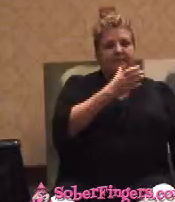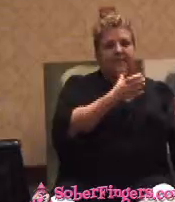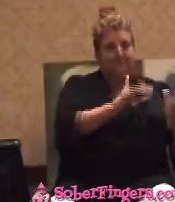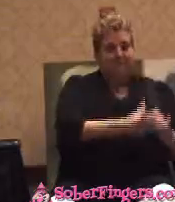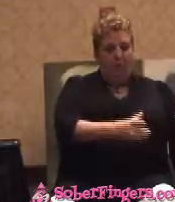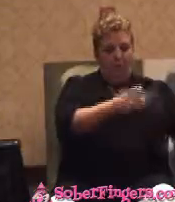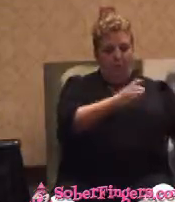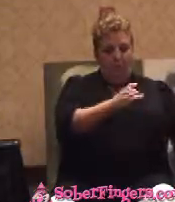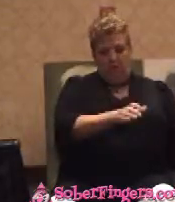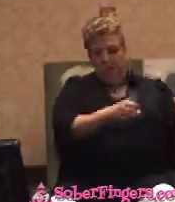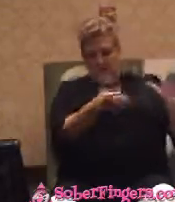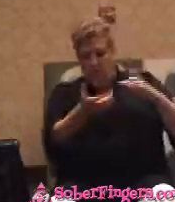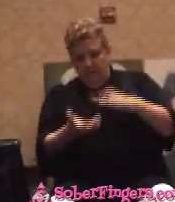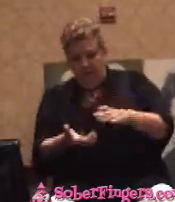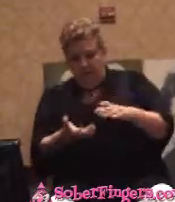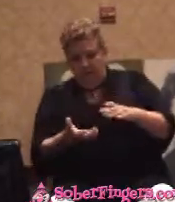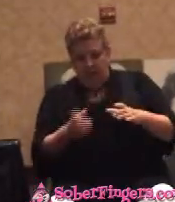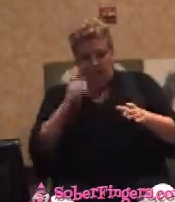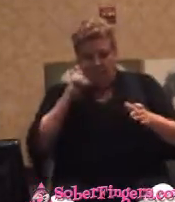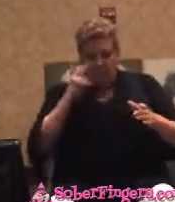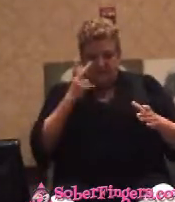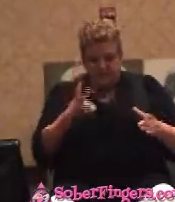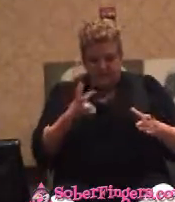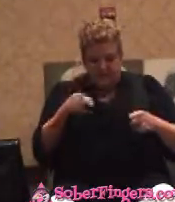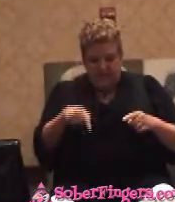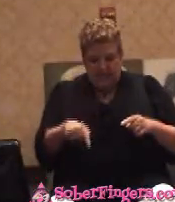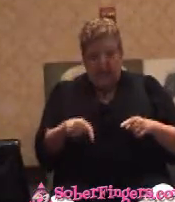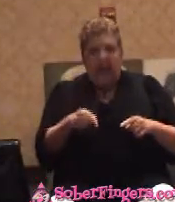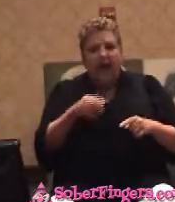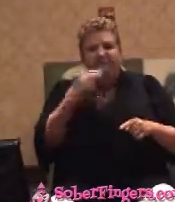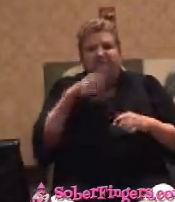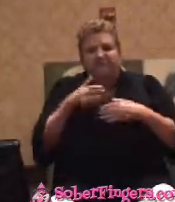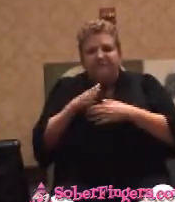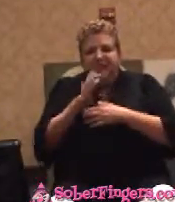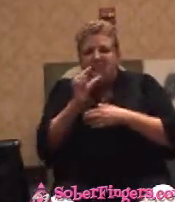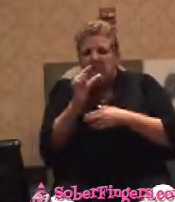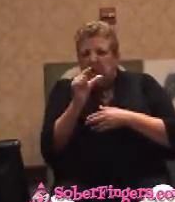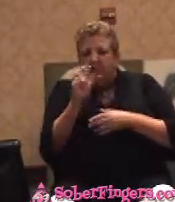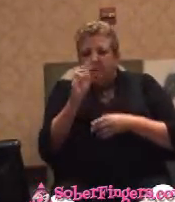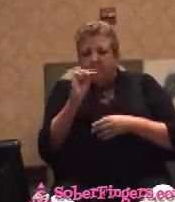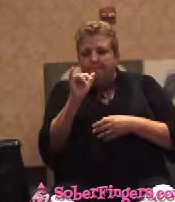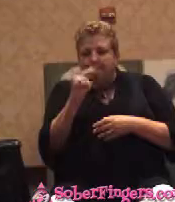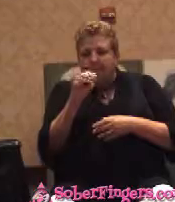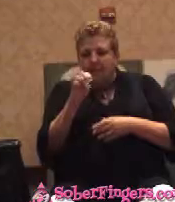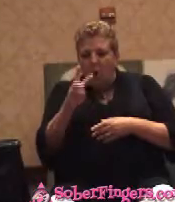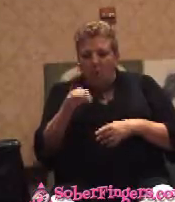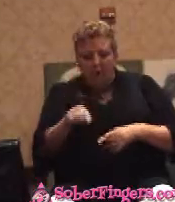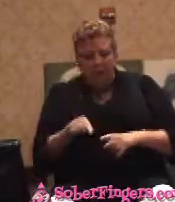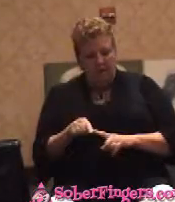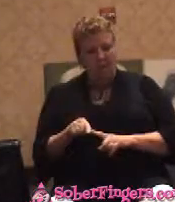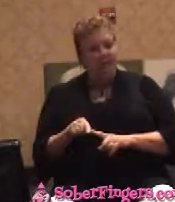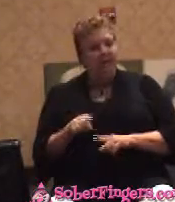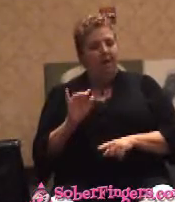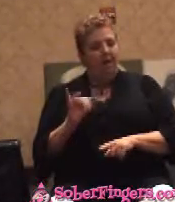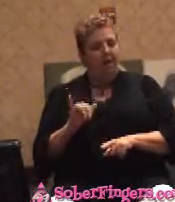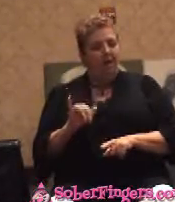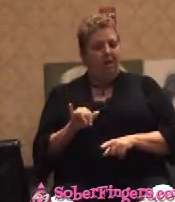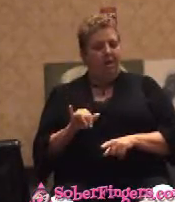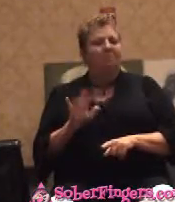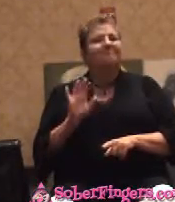and there's a minnow swimming around in there, you will establish a circumstantial evidence that this man is watering milk. Because minnows